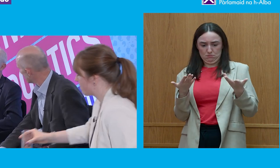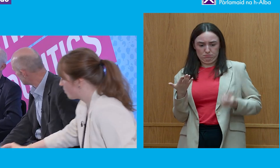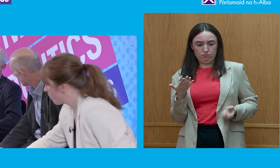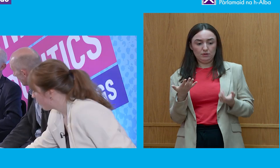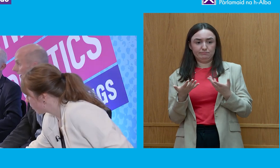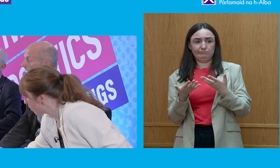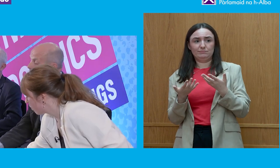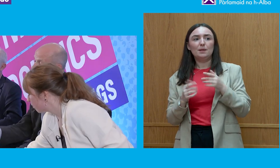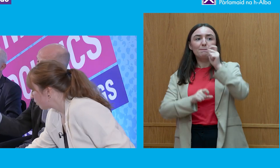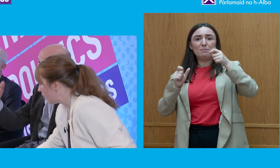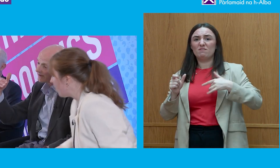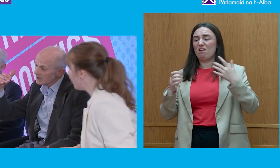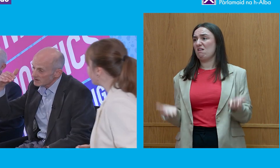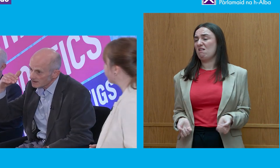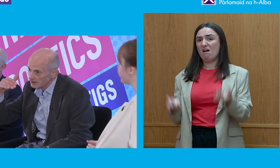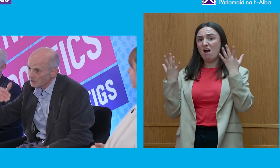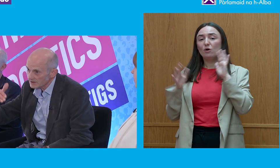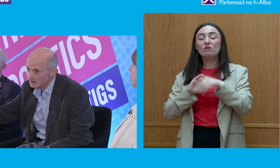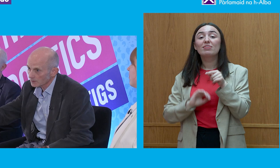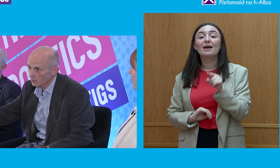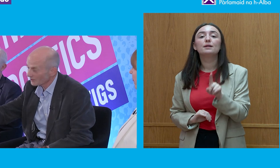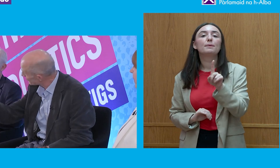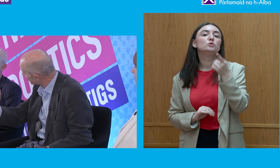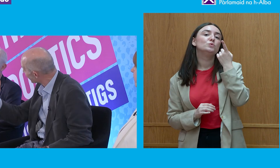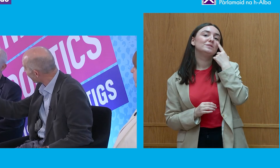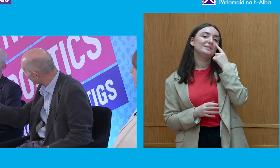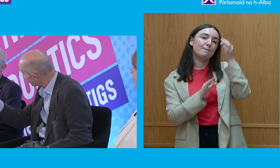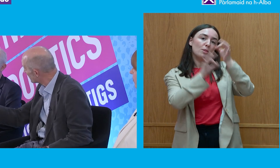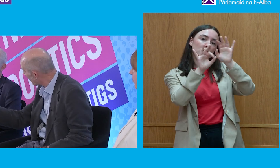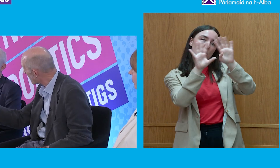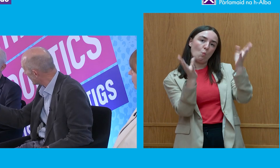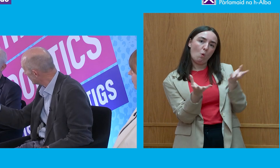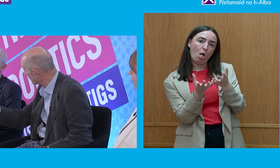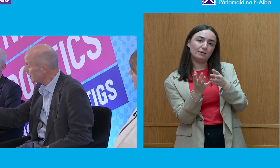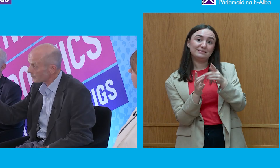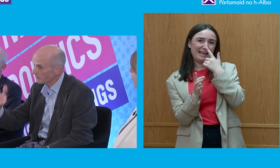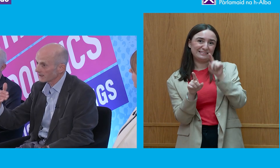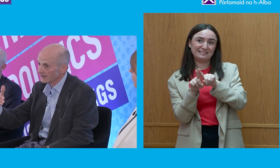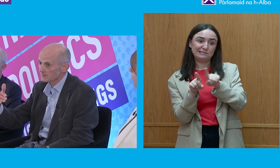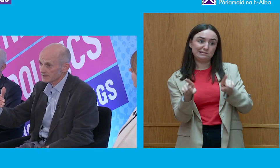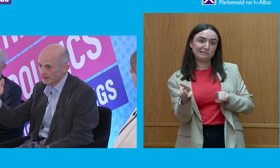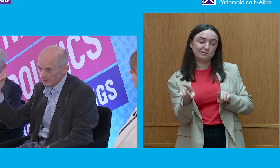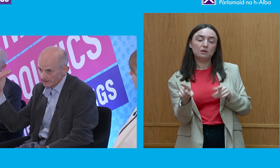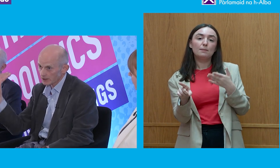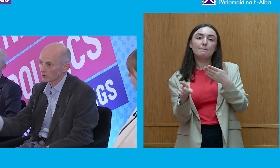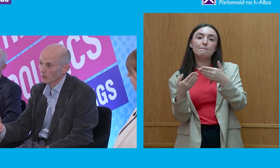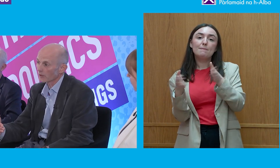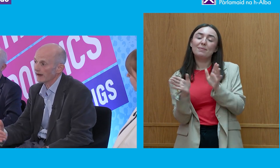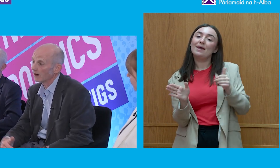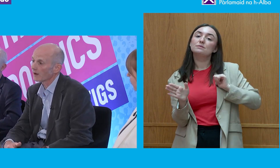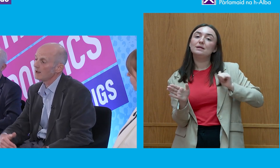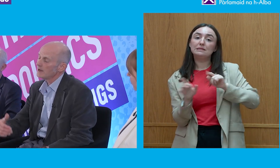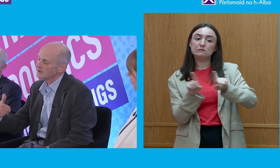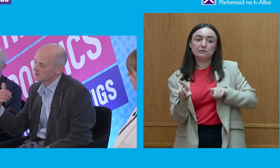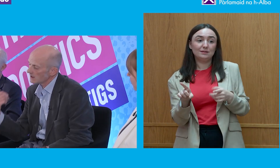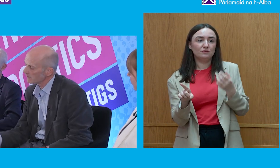People were outraged by it. And it was there you see the political world in a sense lagging behind public expectation and they got caught